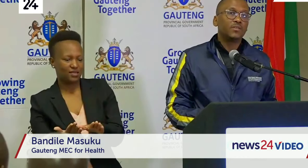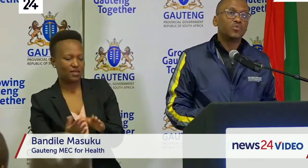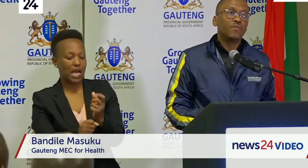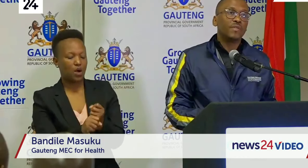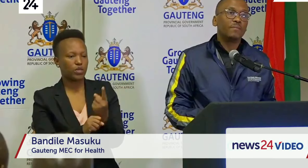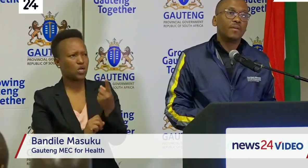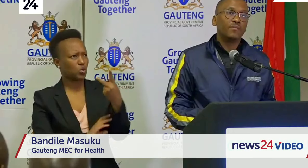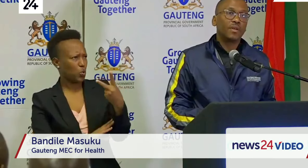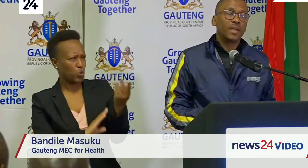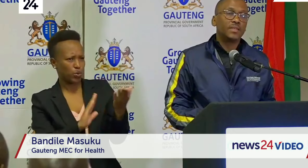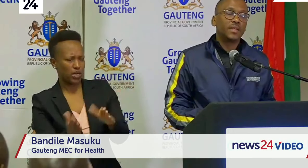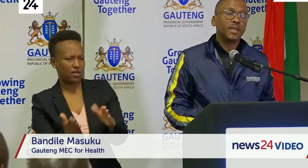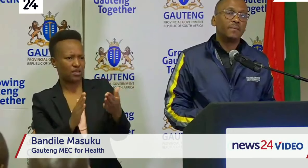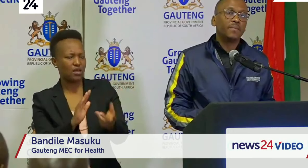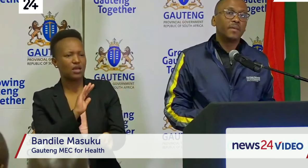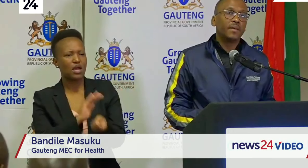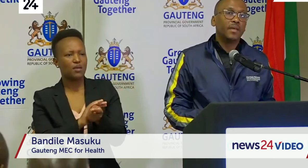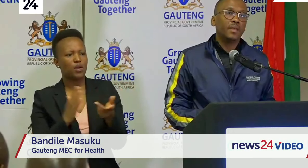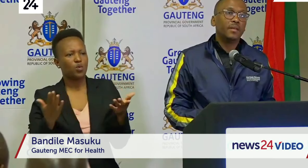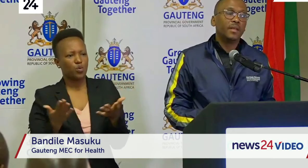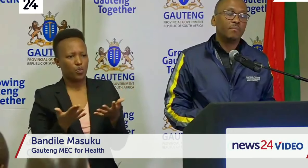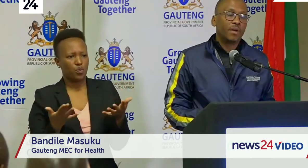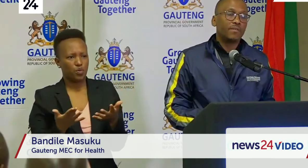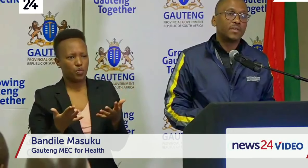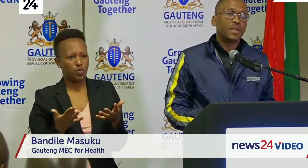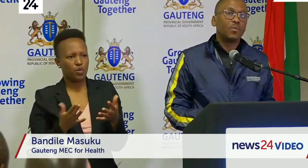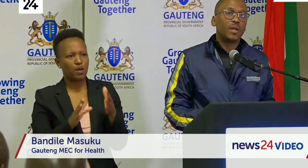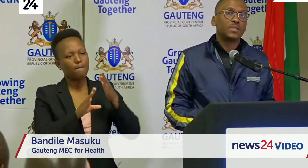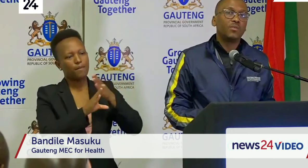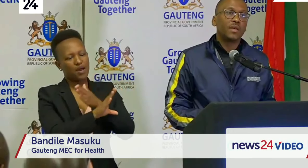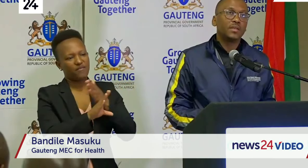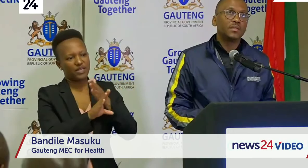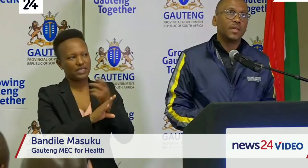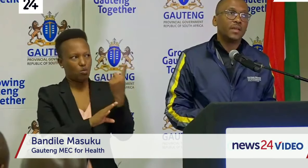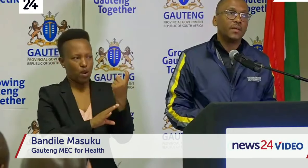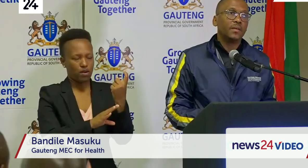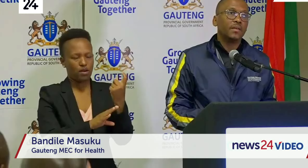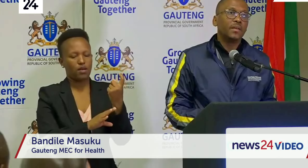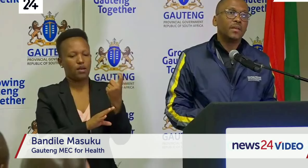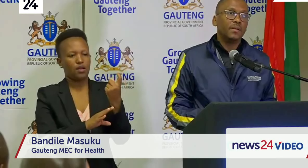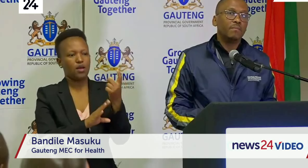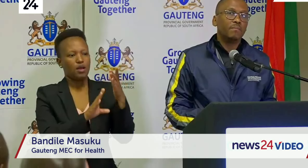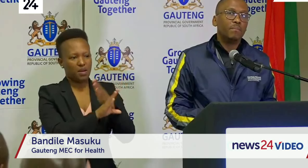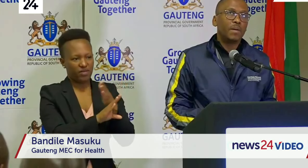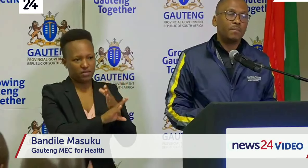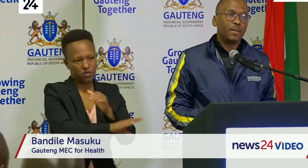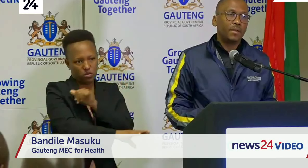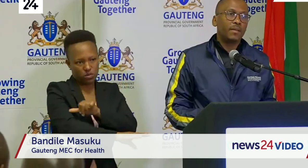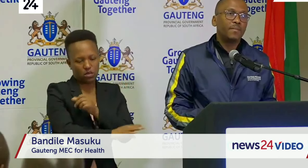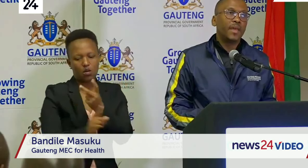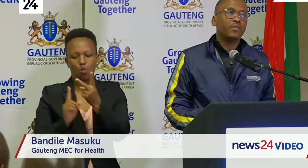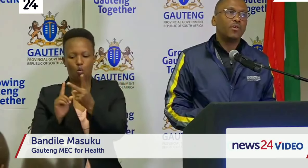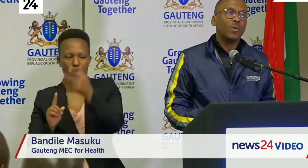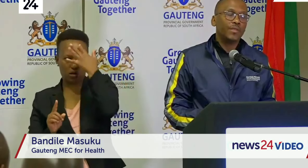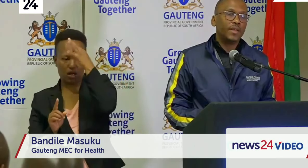how two of them have occurred in private and one has occurred in public